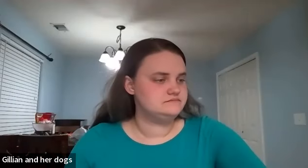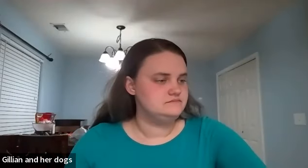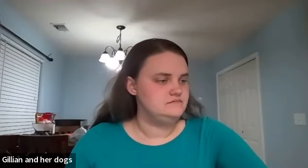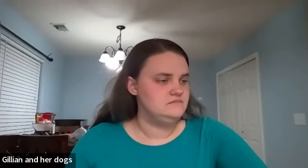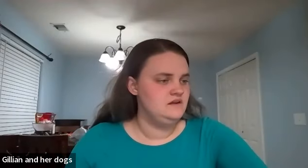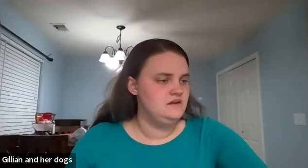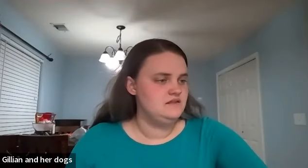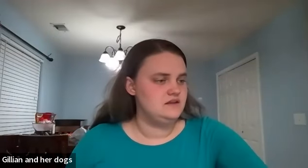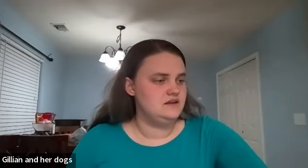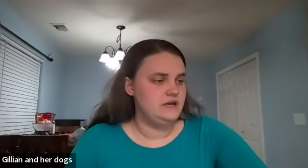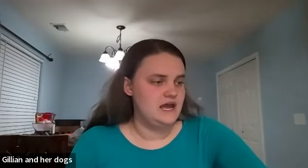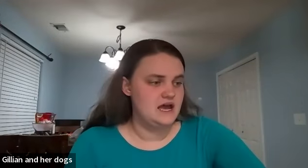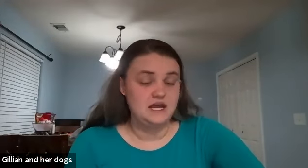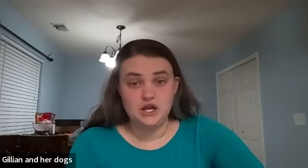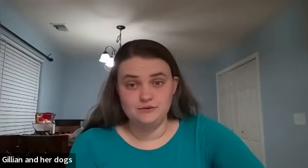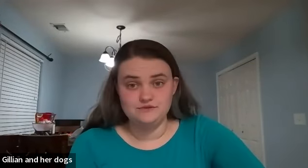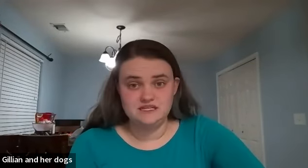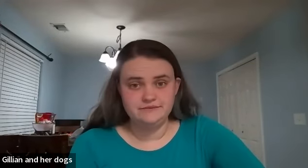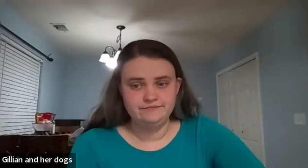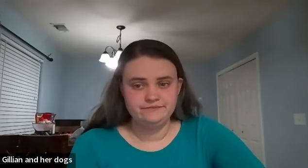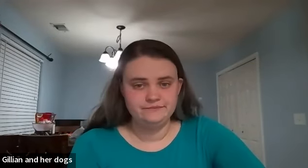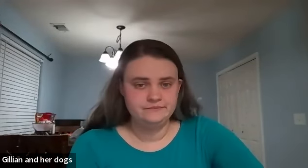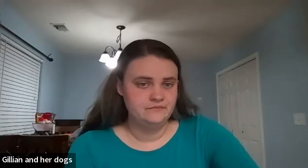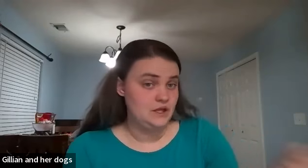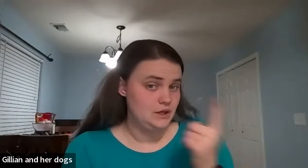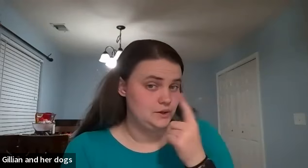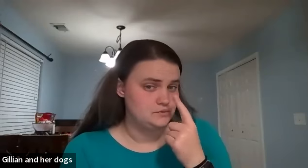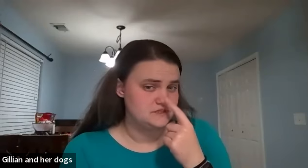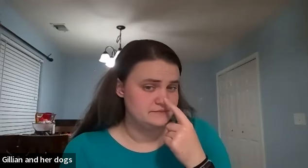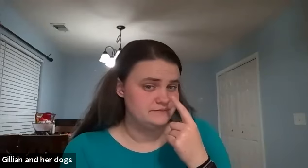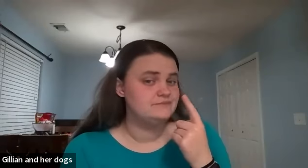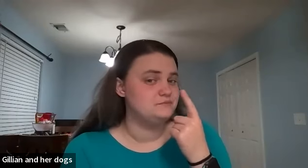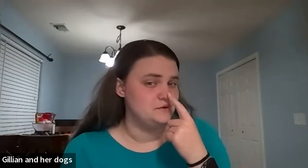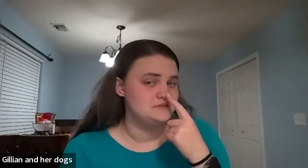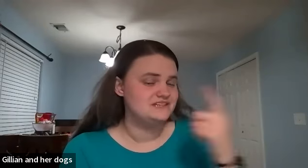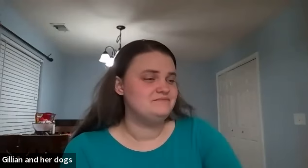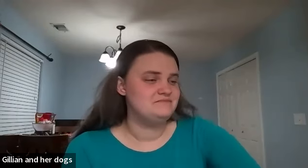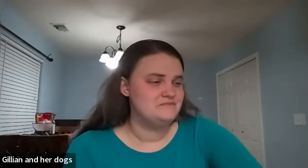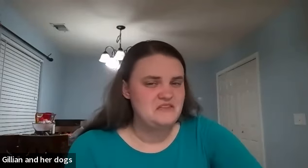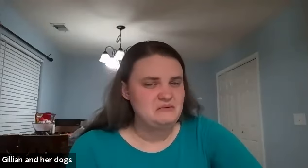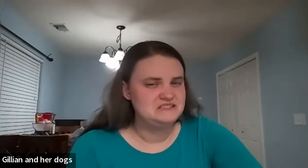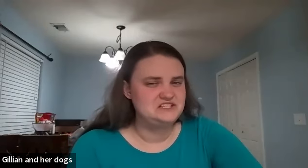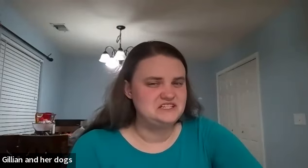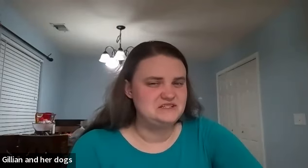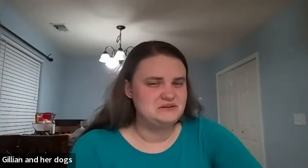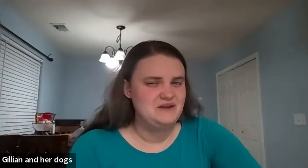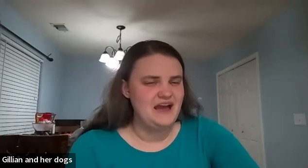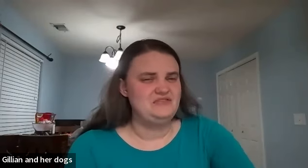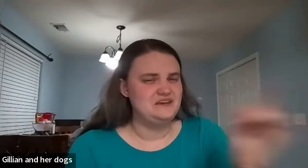then we had nosy nosy nosy that one's such an easy one i think